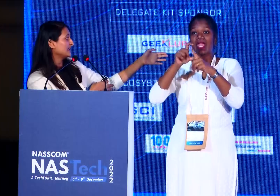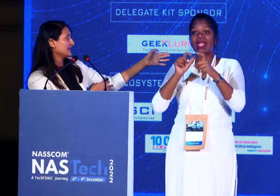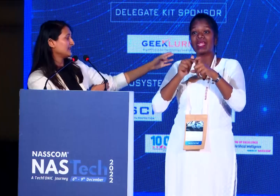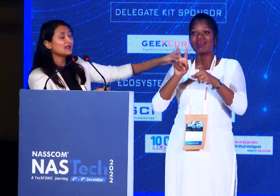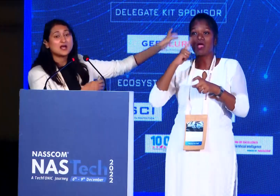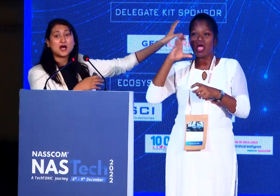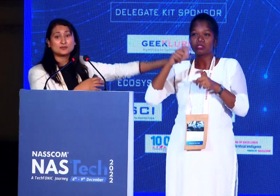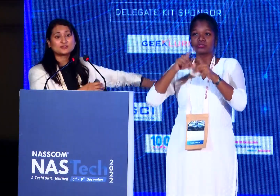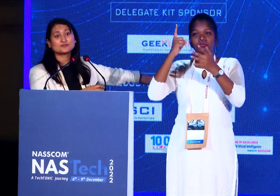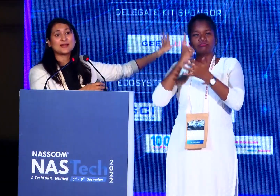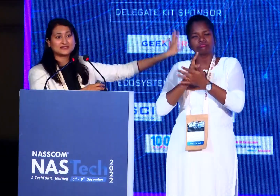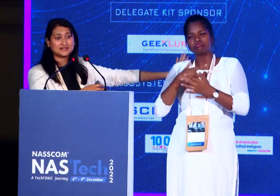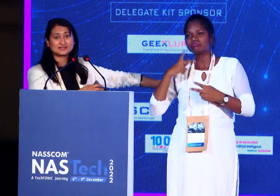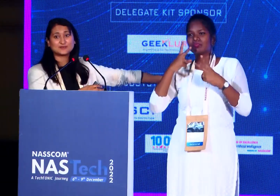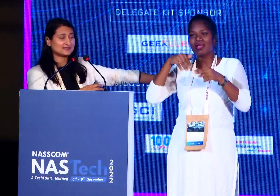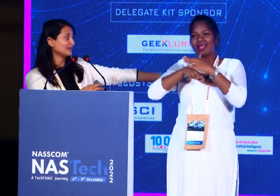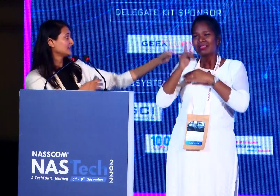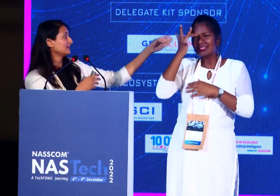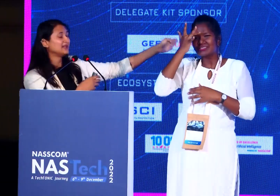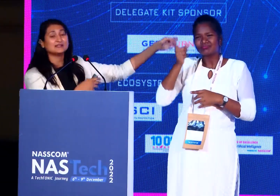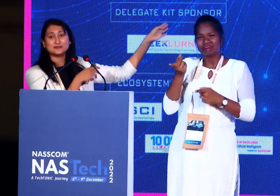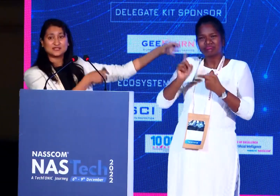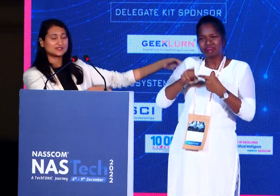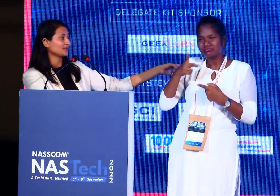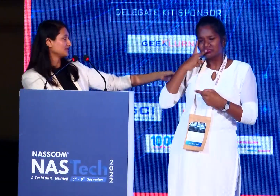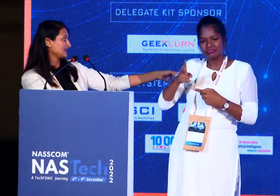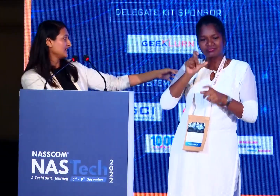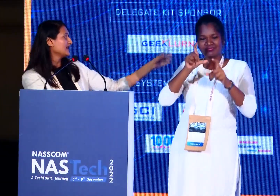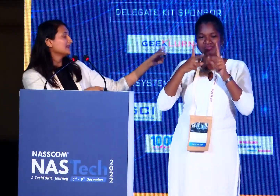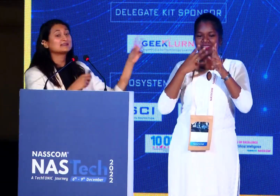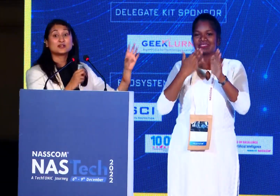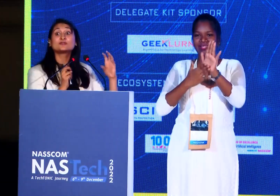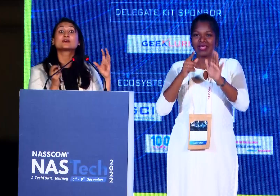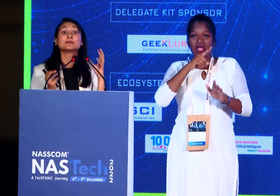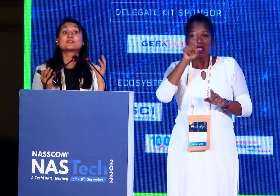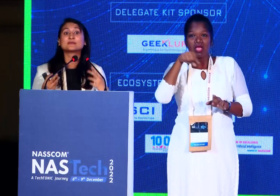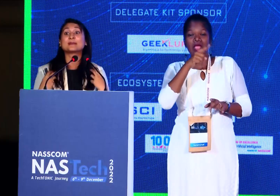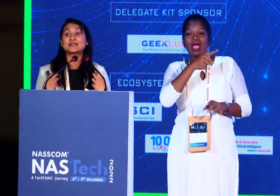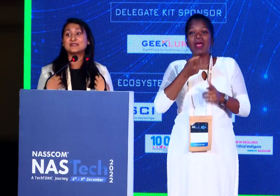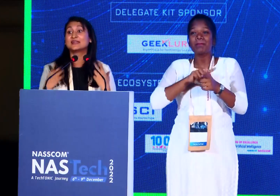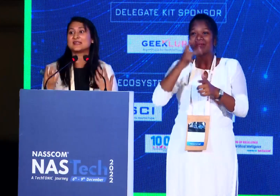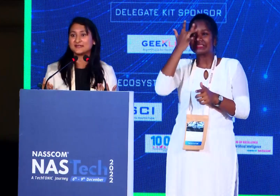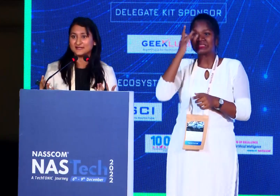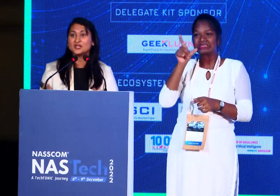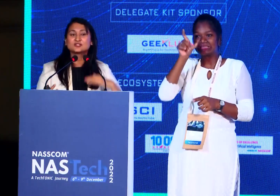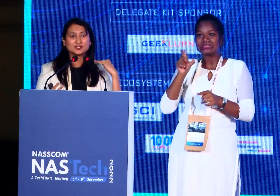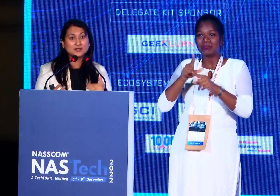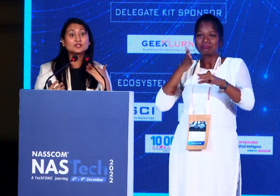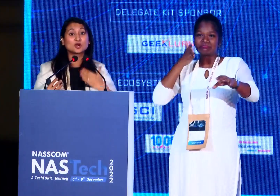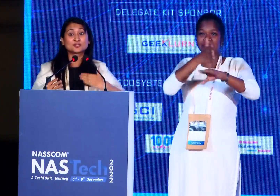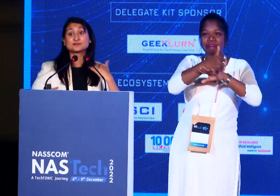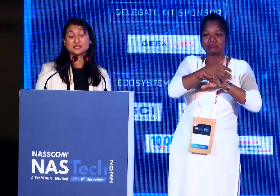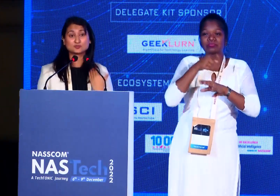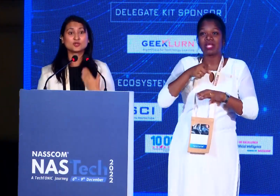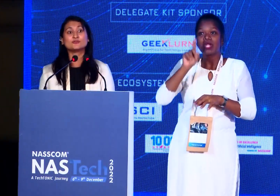know immediately how much of bacteria is present. The middle image that you see is that of coming from the bacteria directly. So